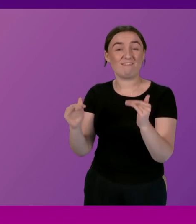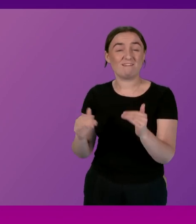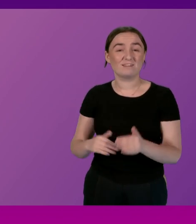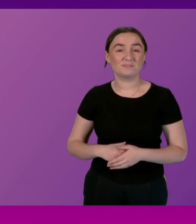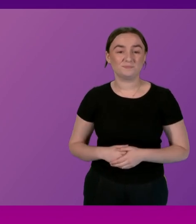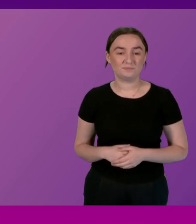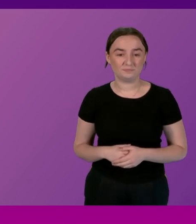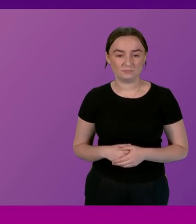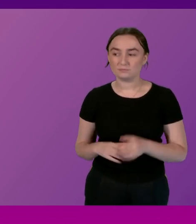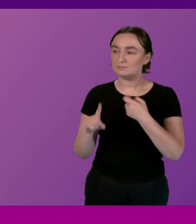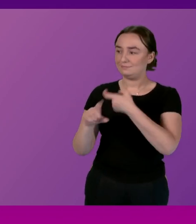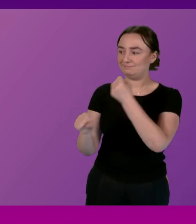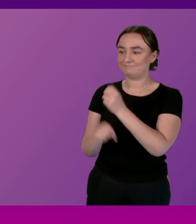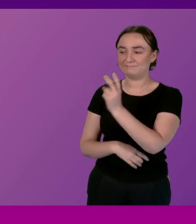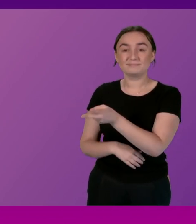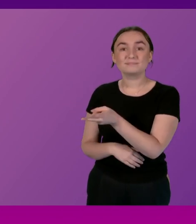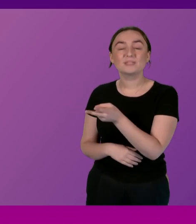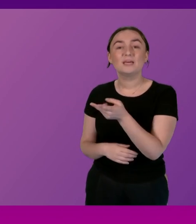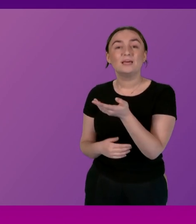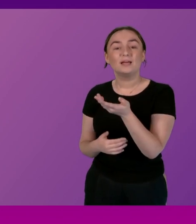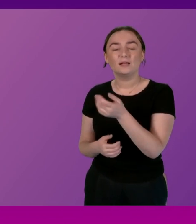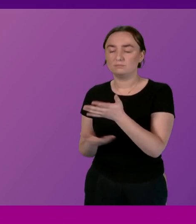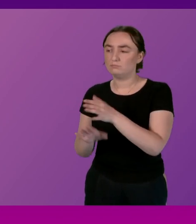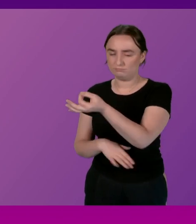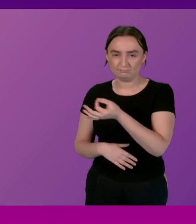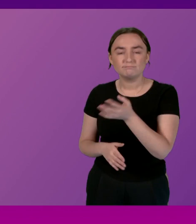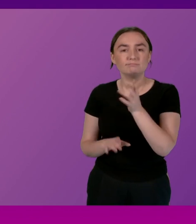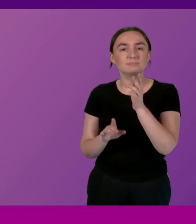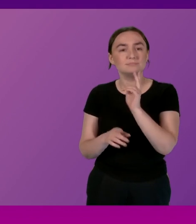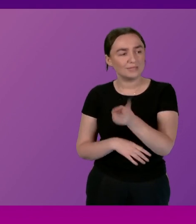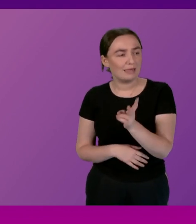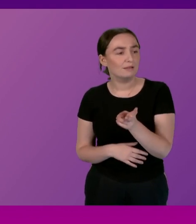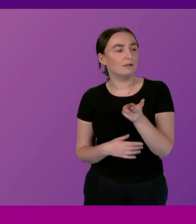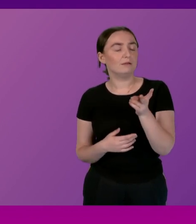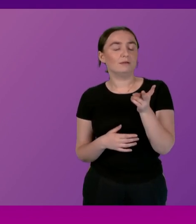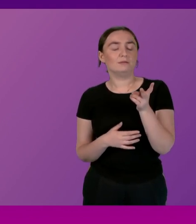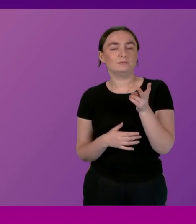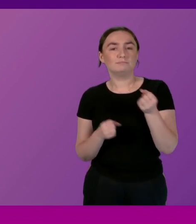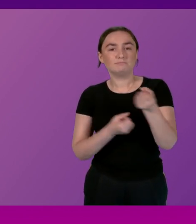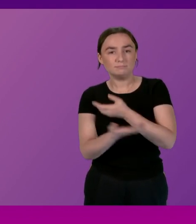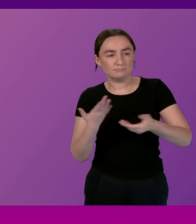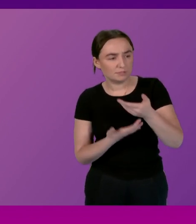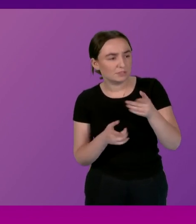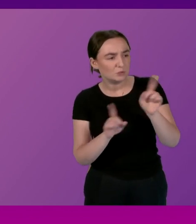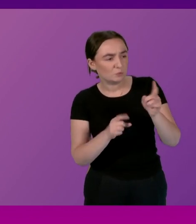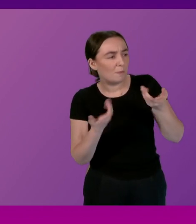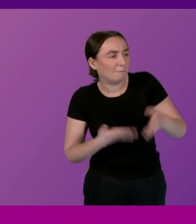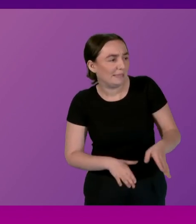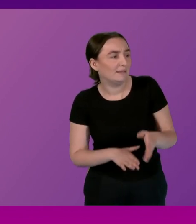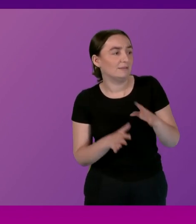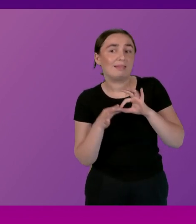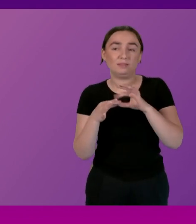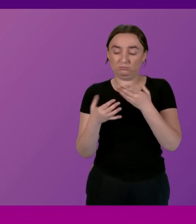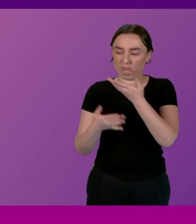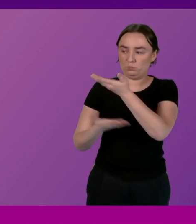I was also going to ask on another topic what discussions has the first minister had with the UK government over